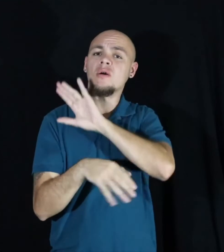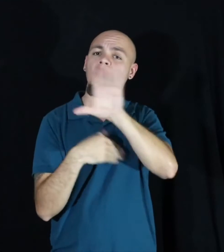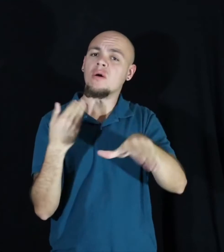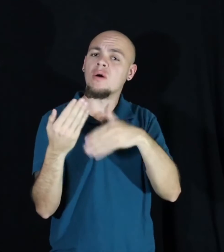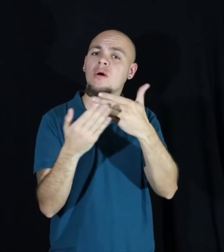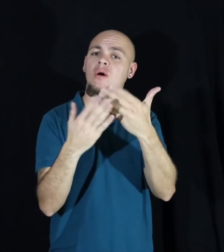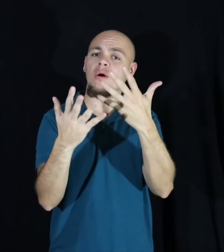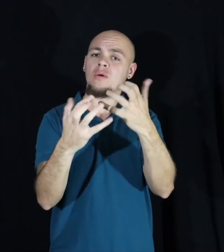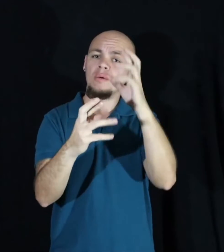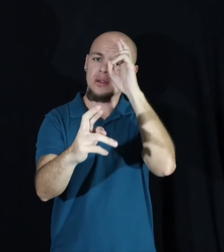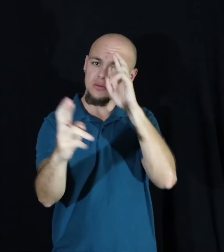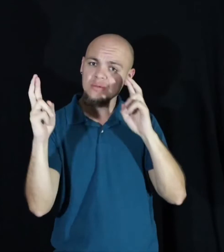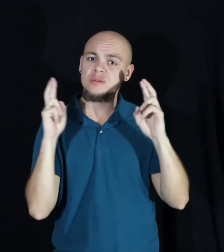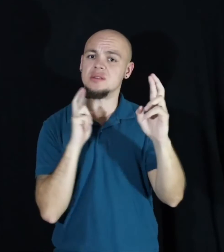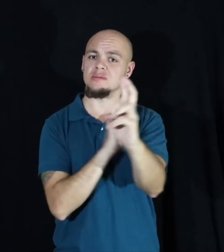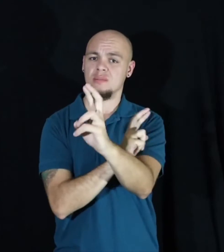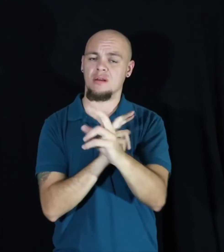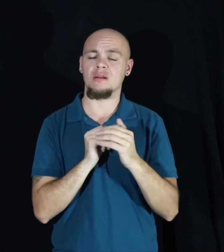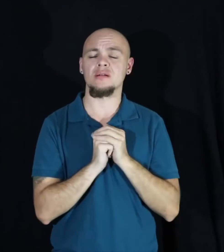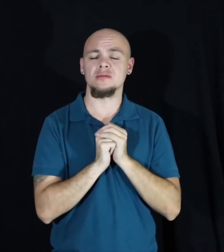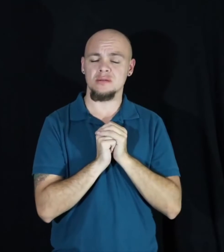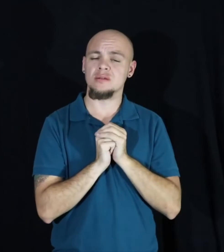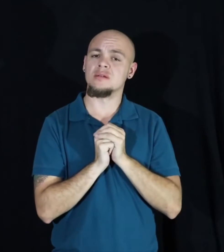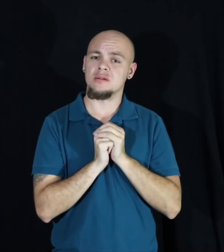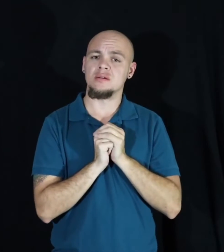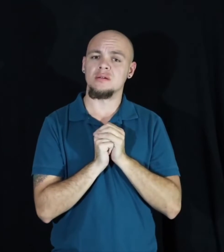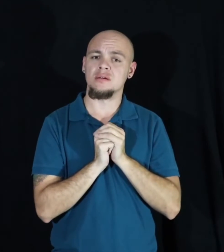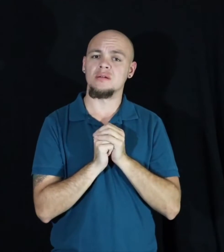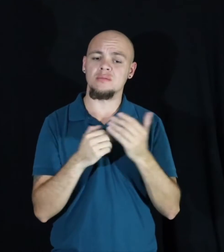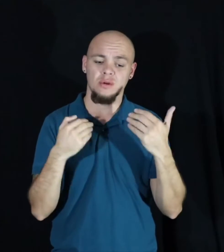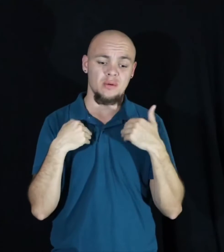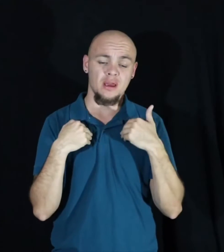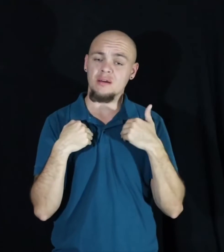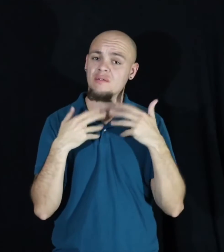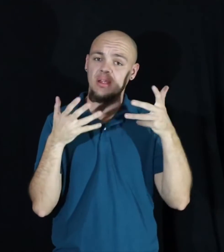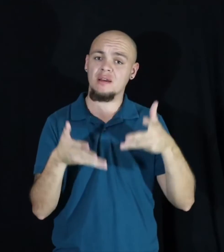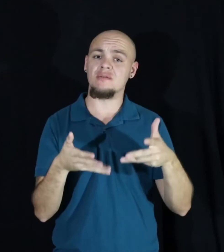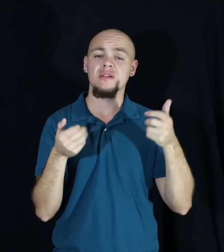wanted respect. All we got was fear.